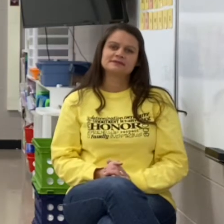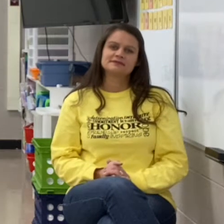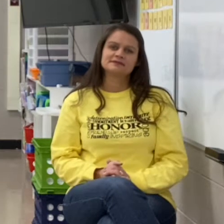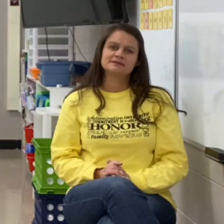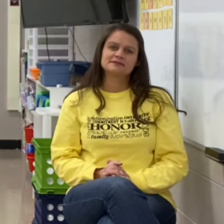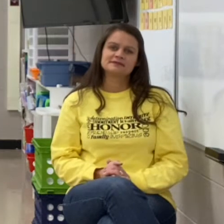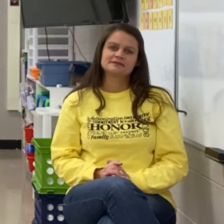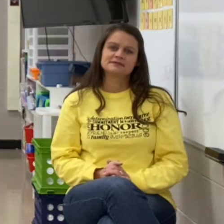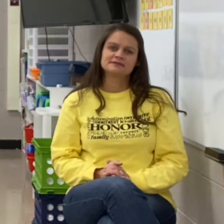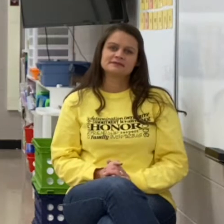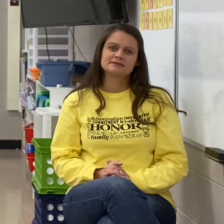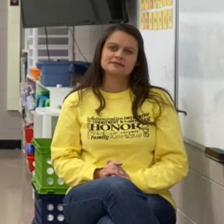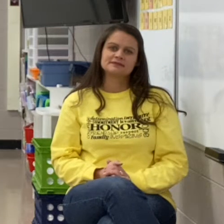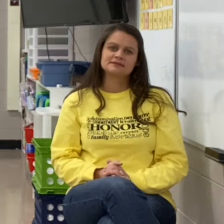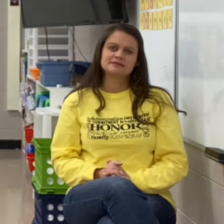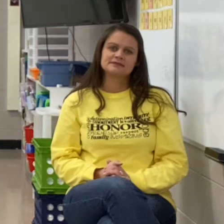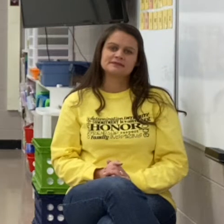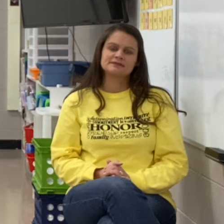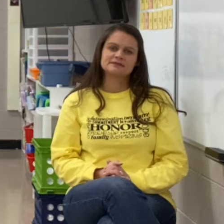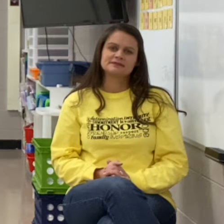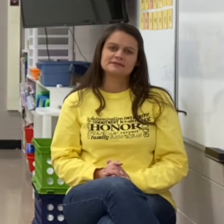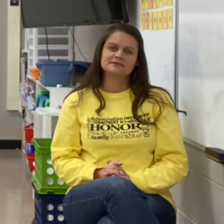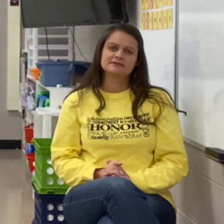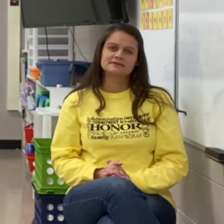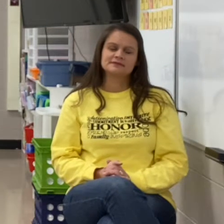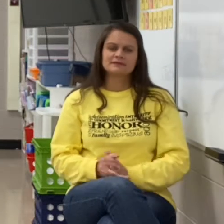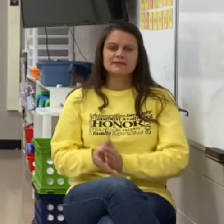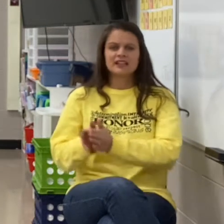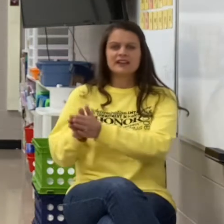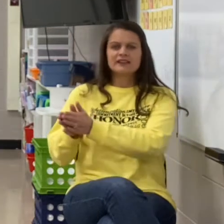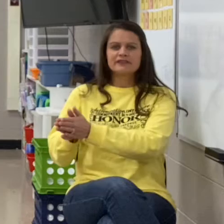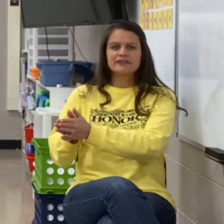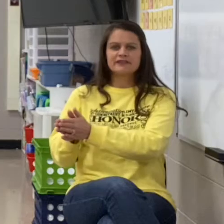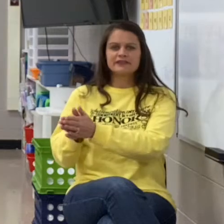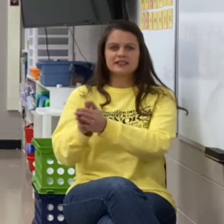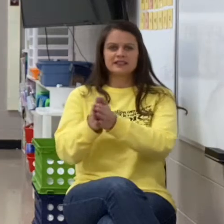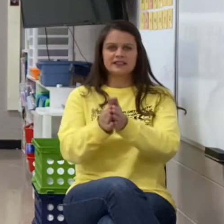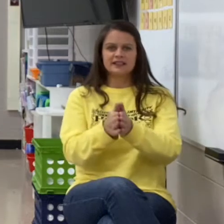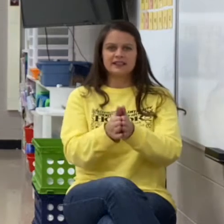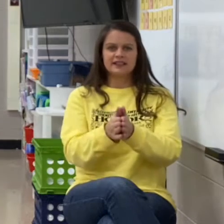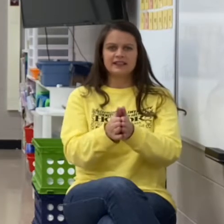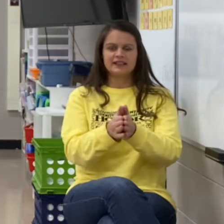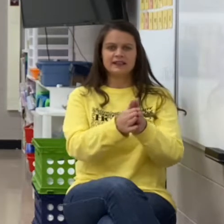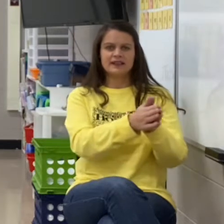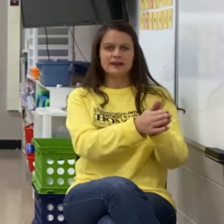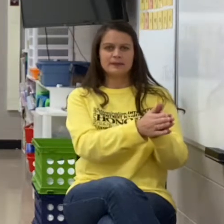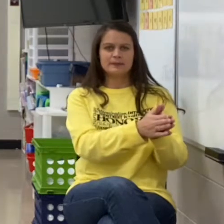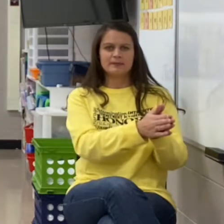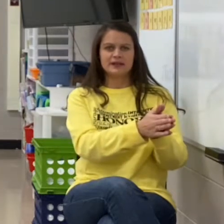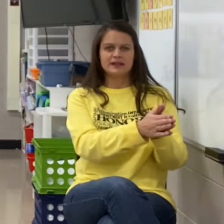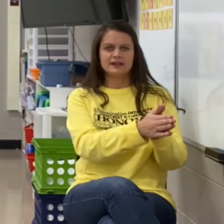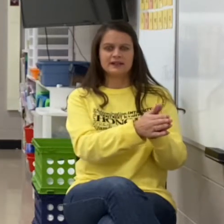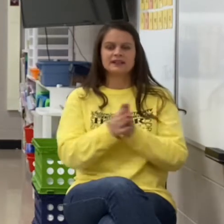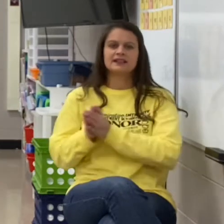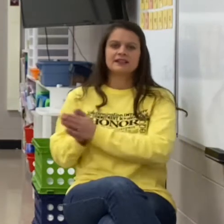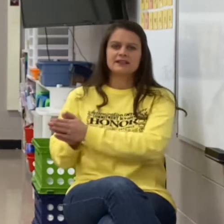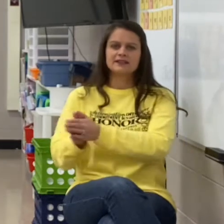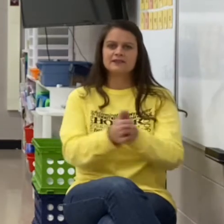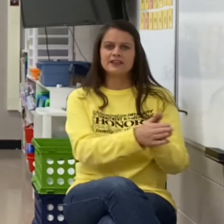F-i-b. F-i-b.